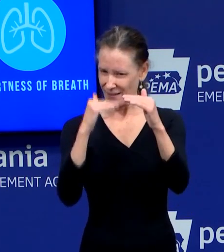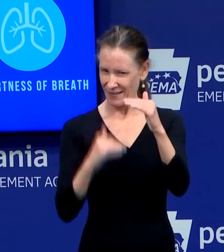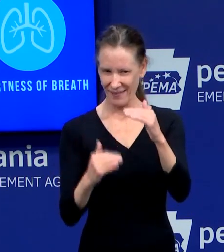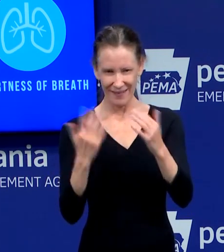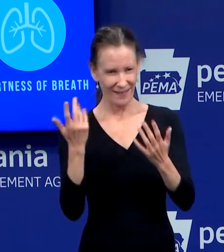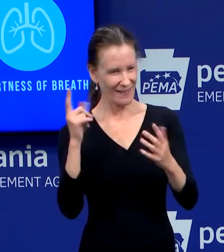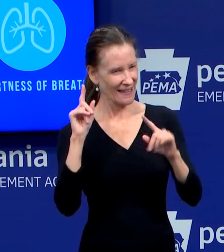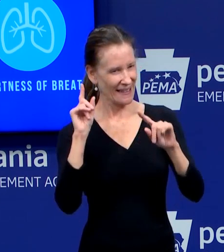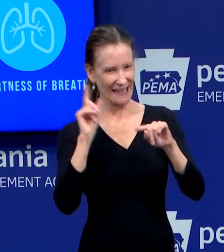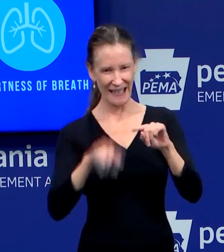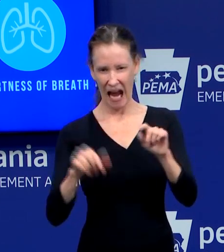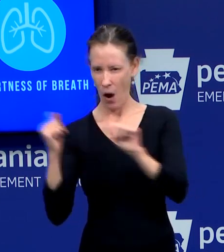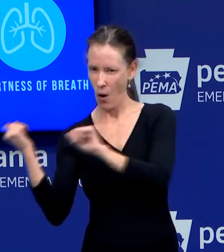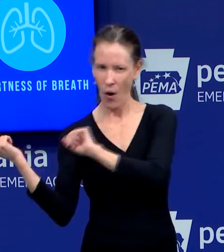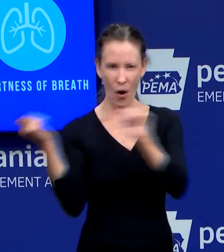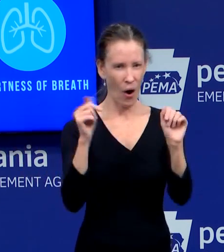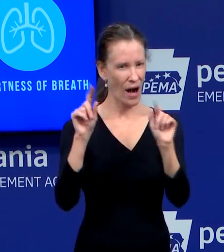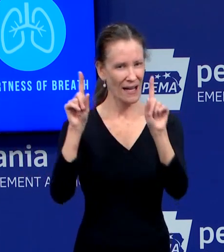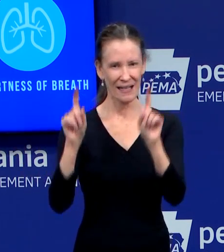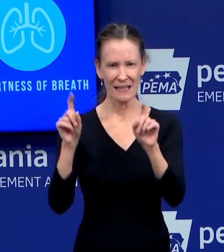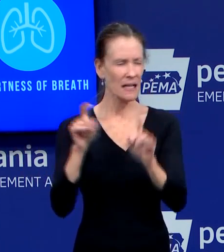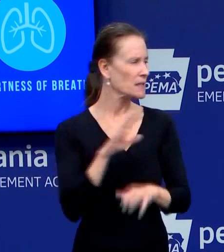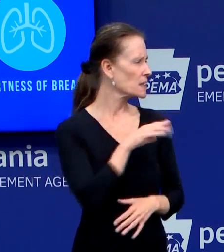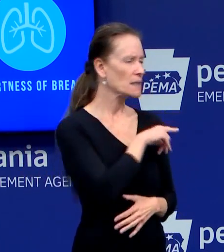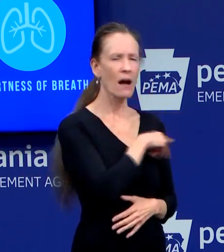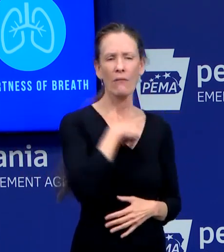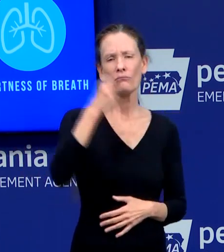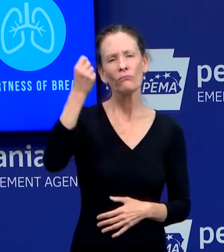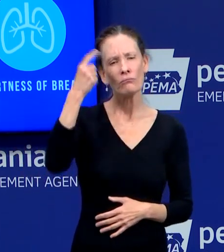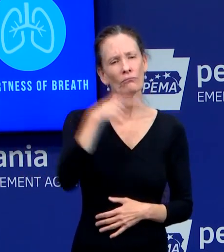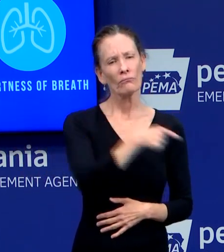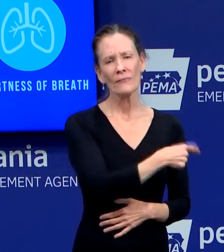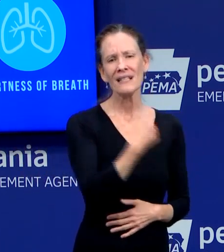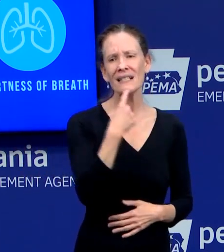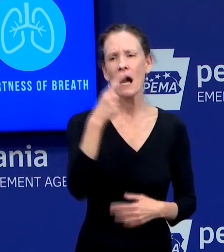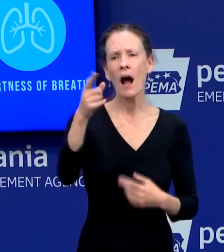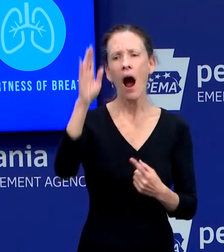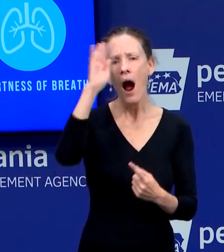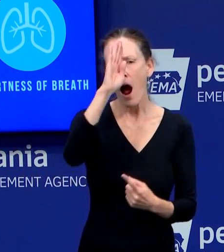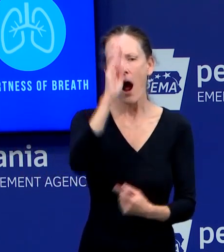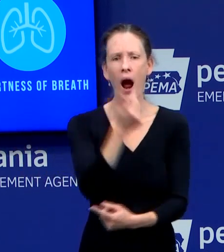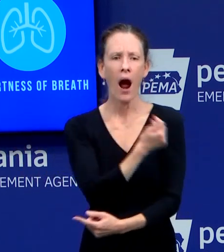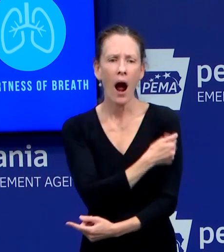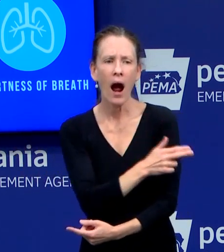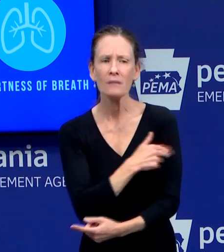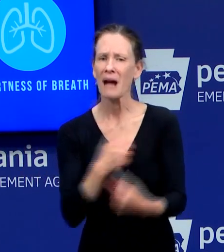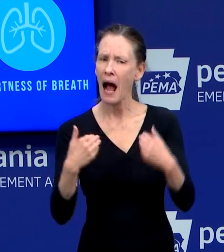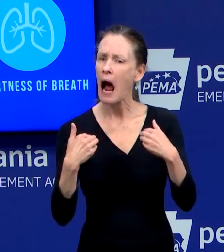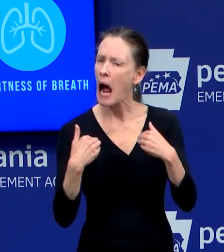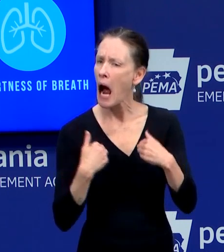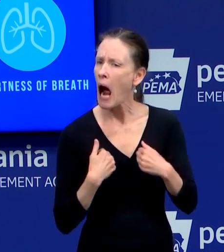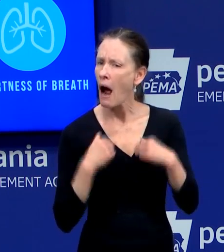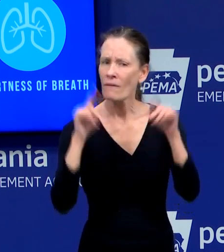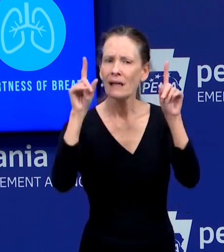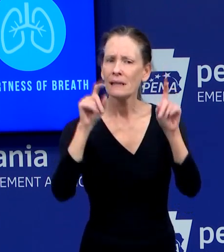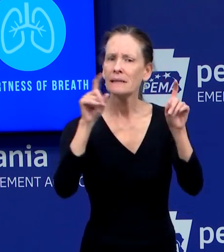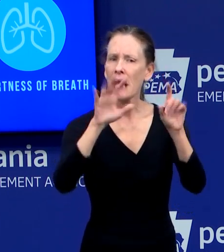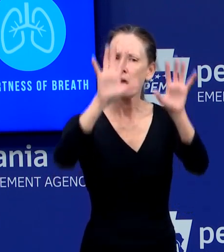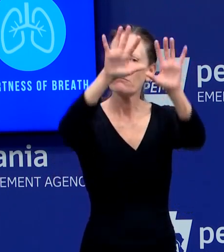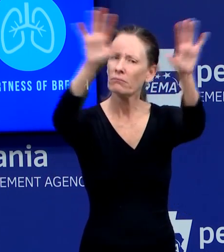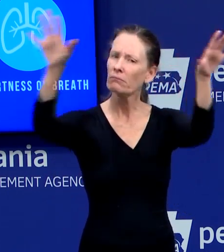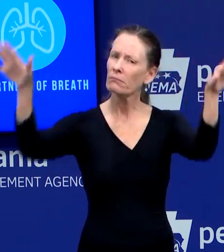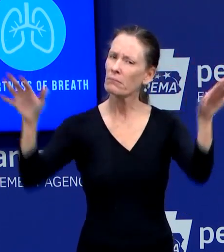the, um, like, with the commercial labs and the hospitals coming online. But I, I think there's a really legitimate